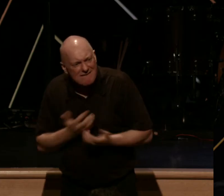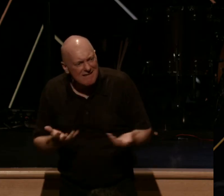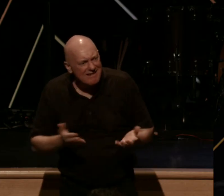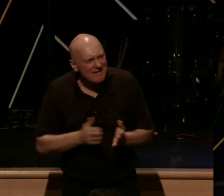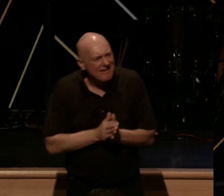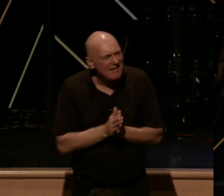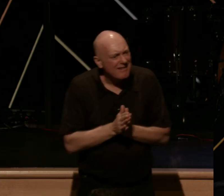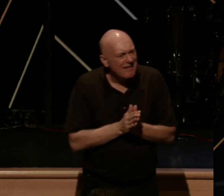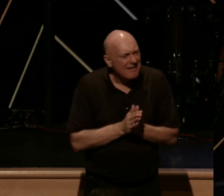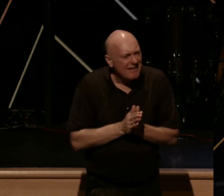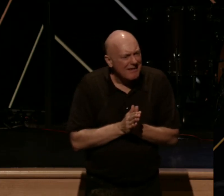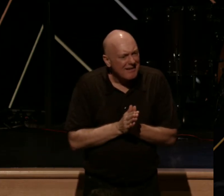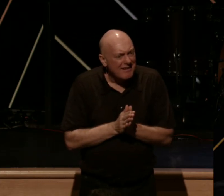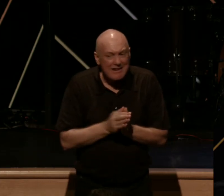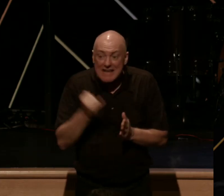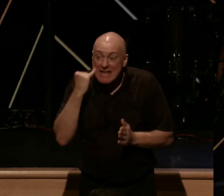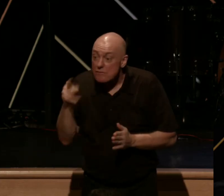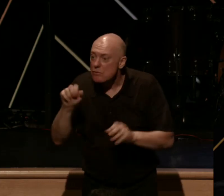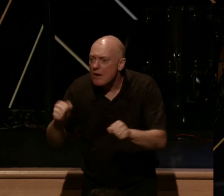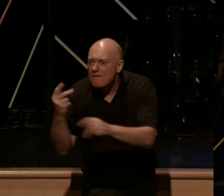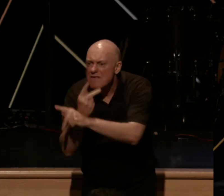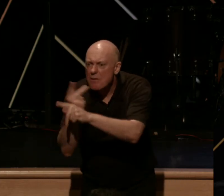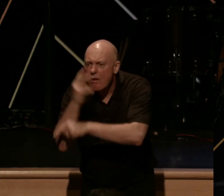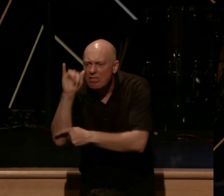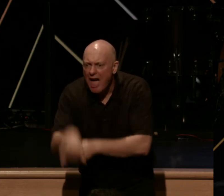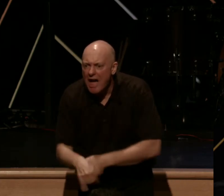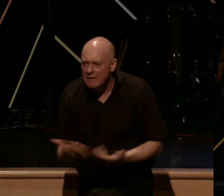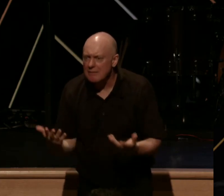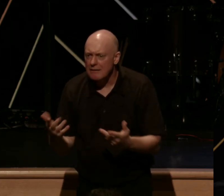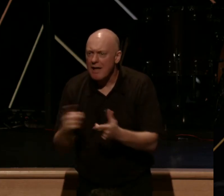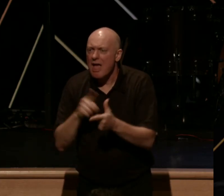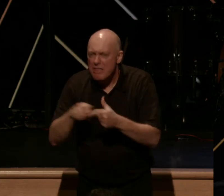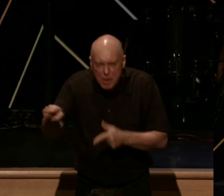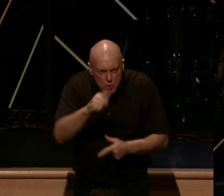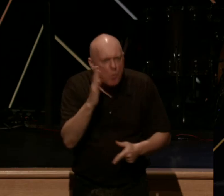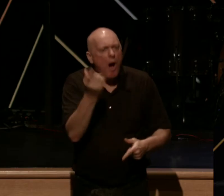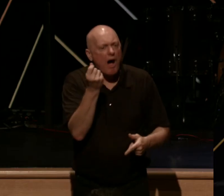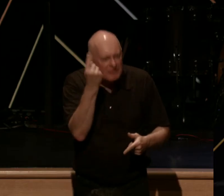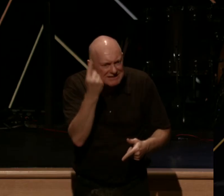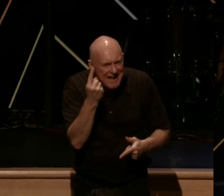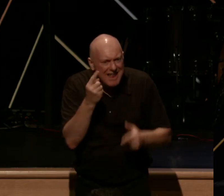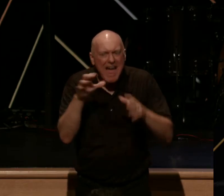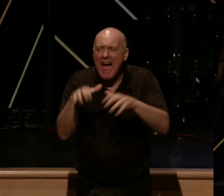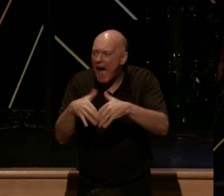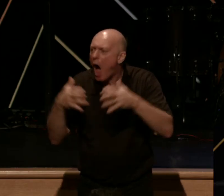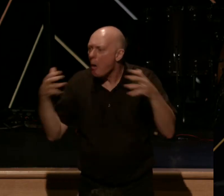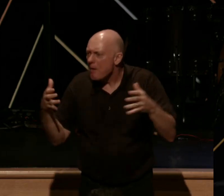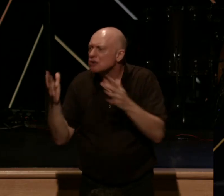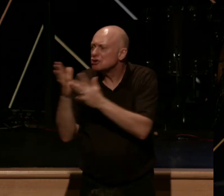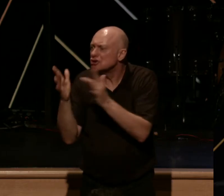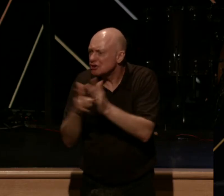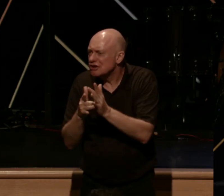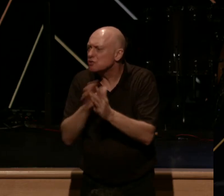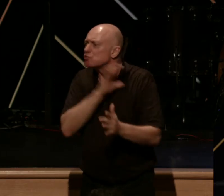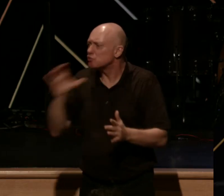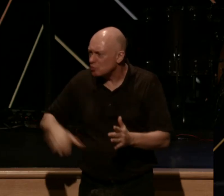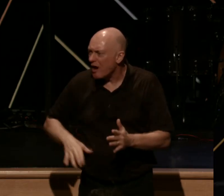Because if we can figure that out, then we'll understand how much Jesus Christ loves